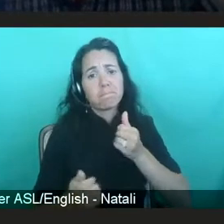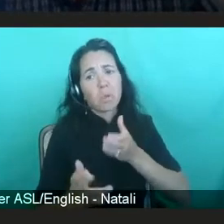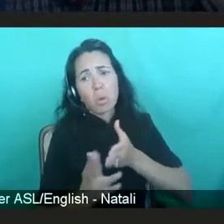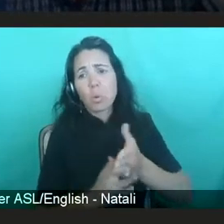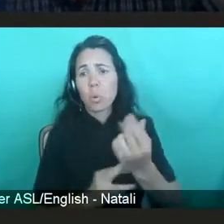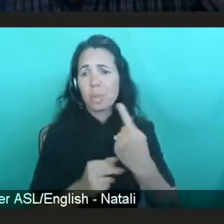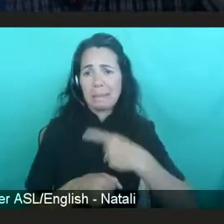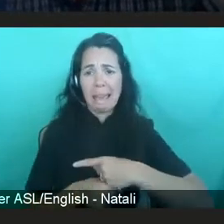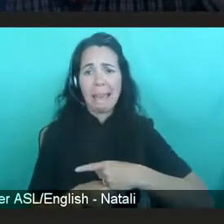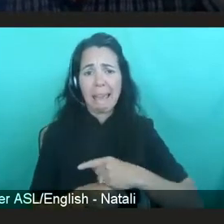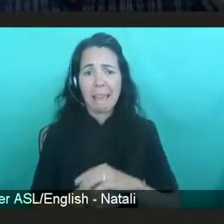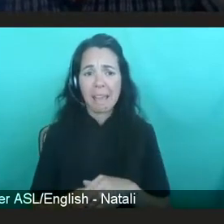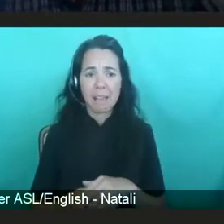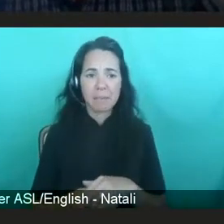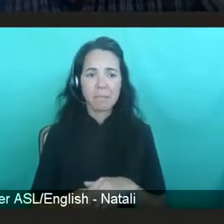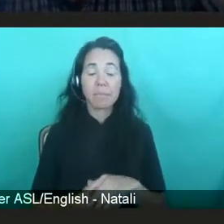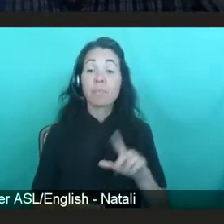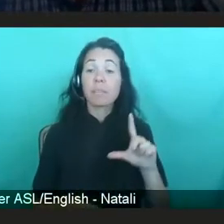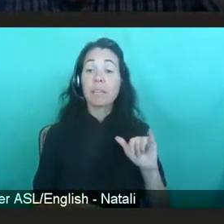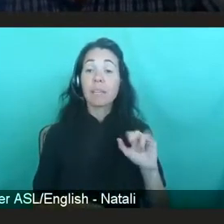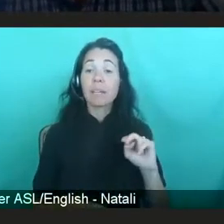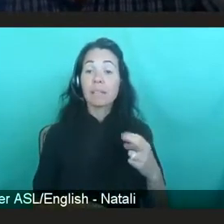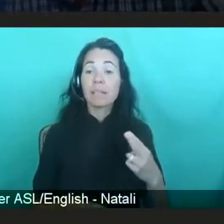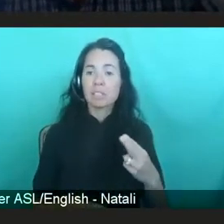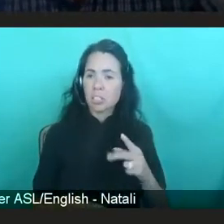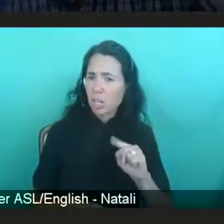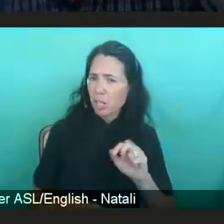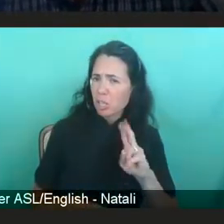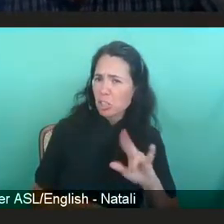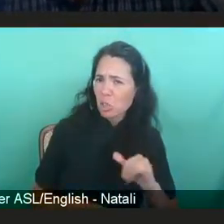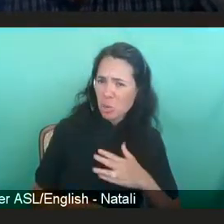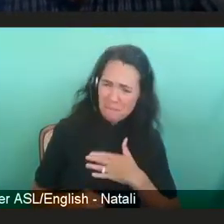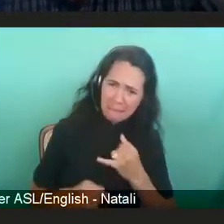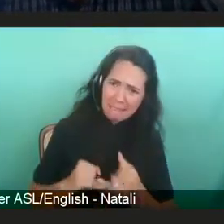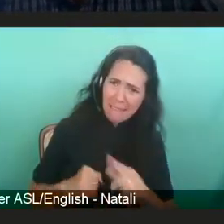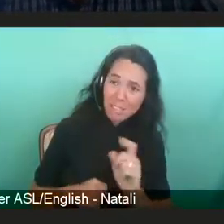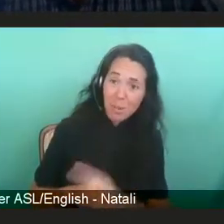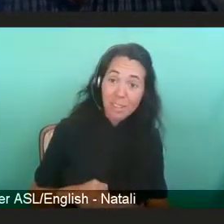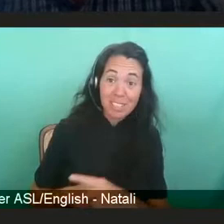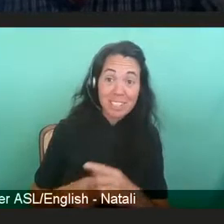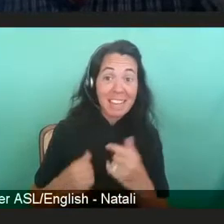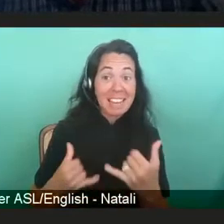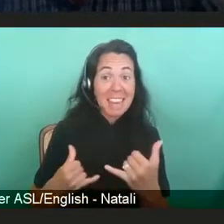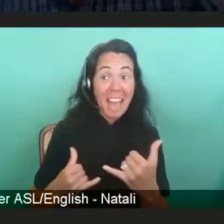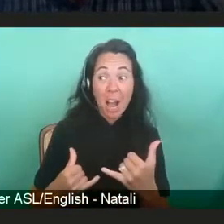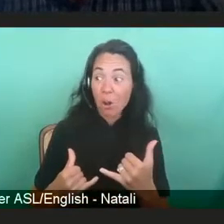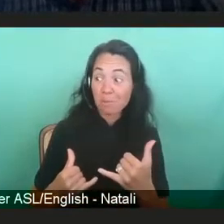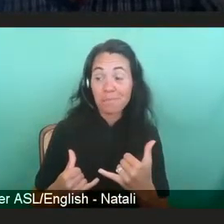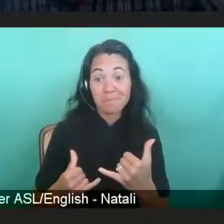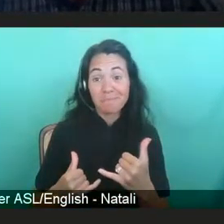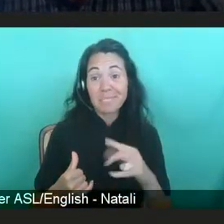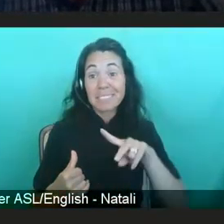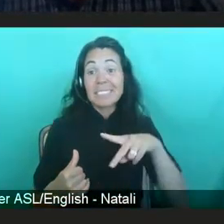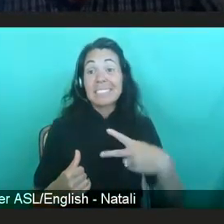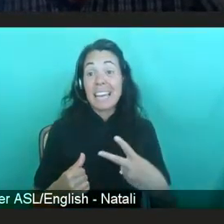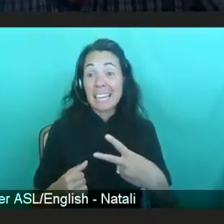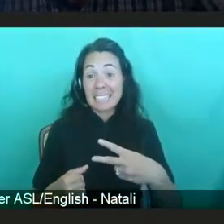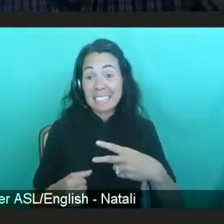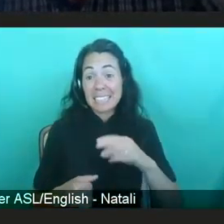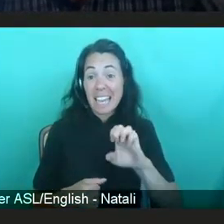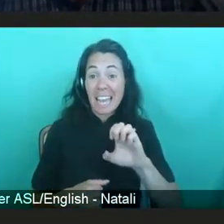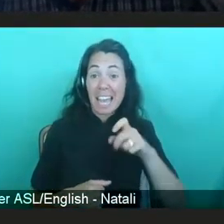And, Tony, the last question I have for you is, we're in the midst of another epidemic now, in addition to HIV, which is COVID.